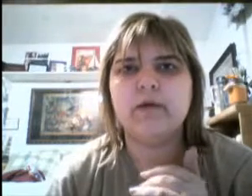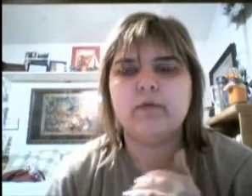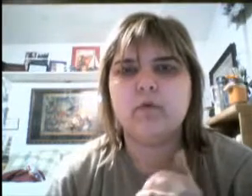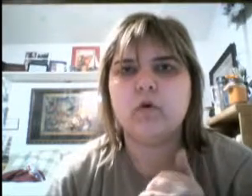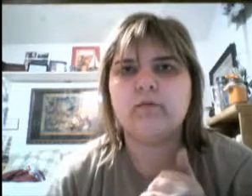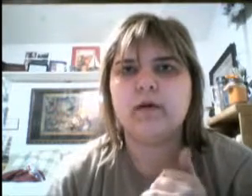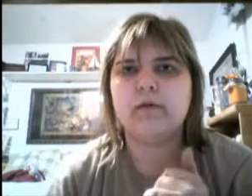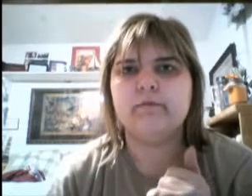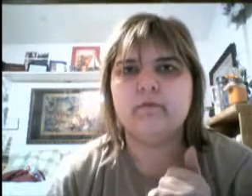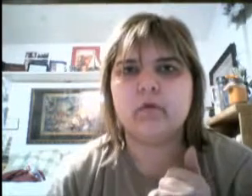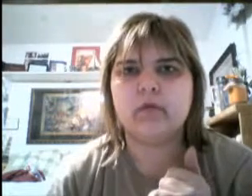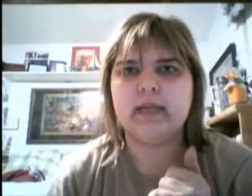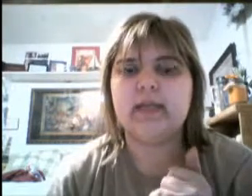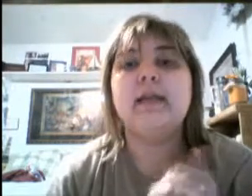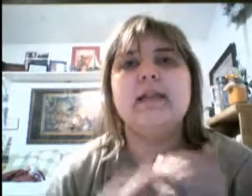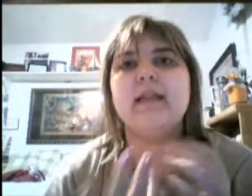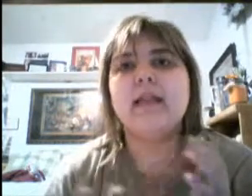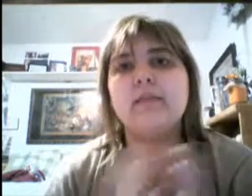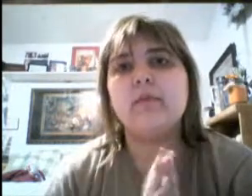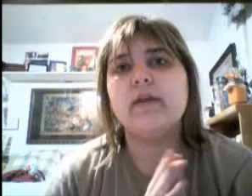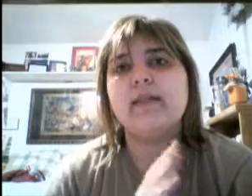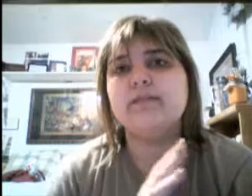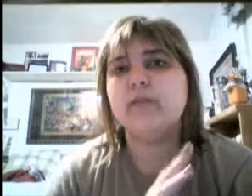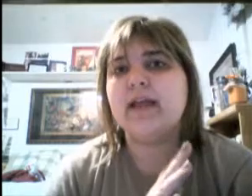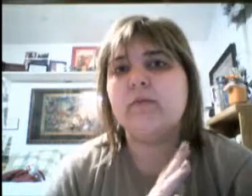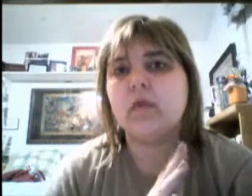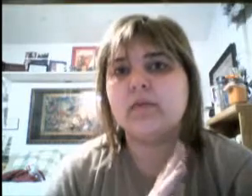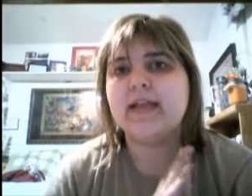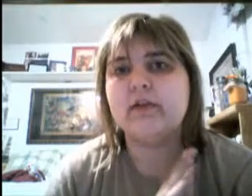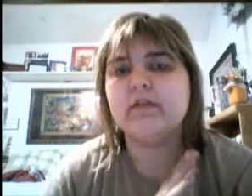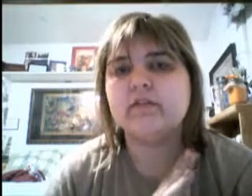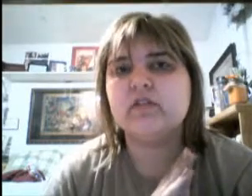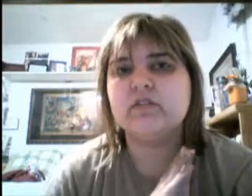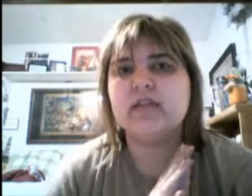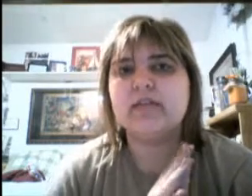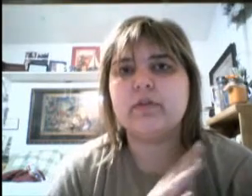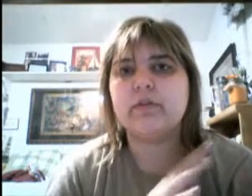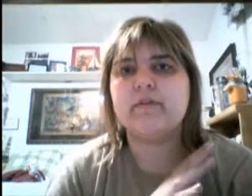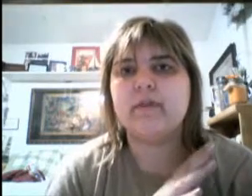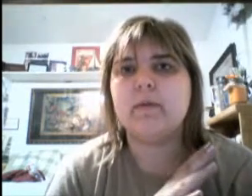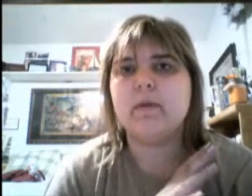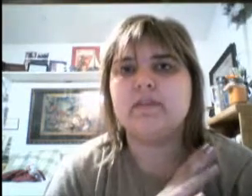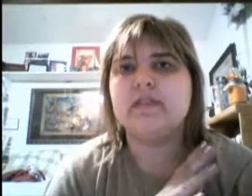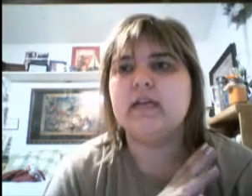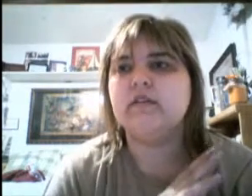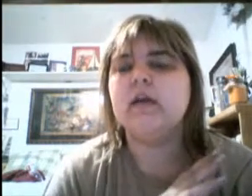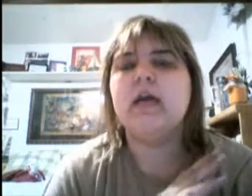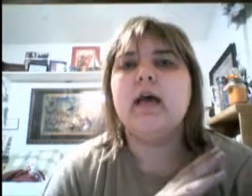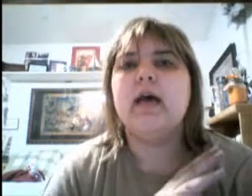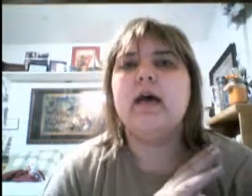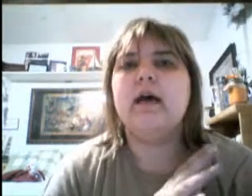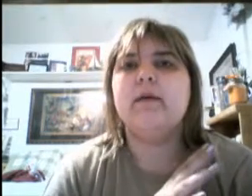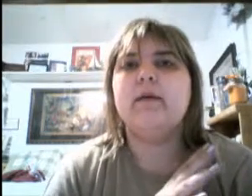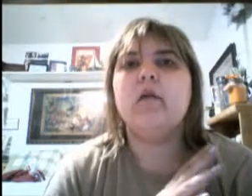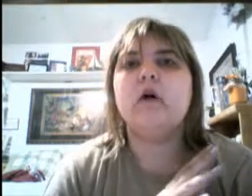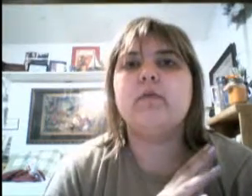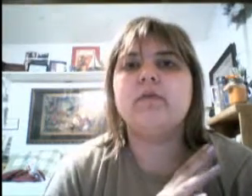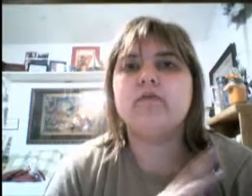mother wolf of Mowgli. And they had the boy that's playing Mowgli out there, too, so they had the three of them up on stage, um, along with the